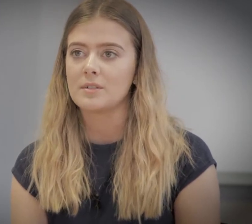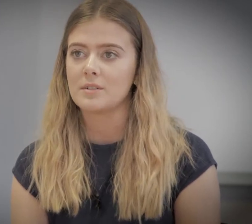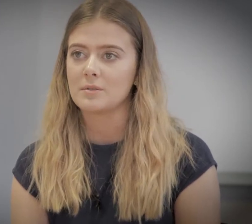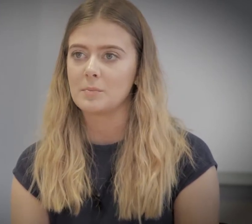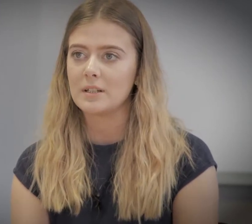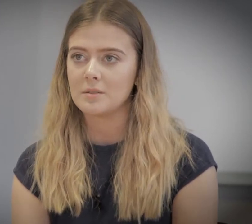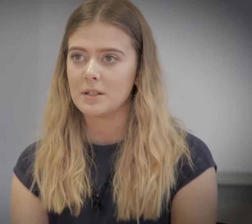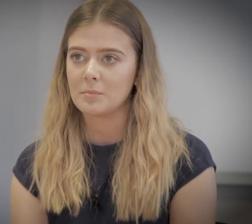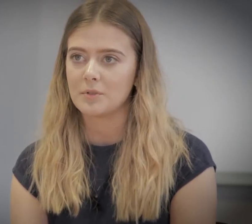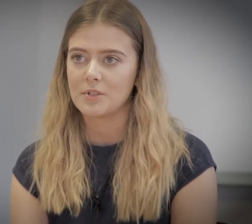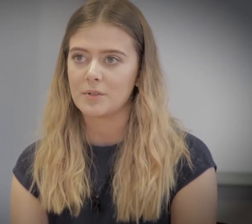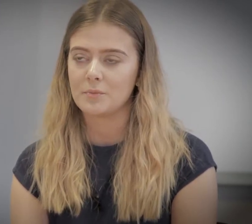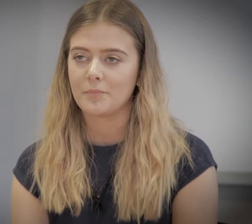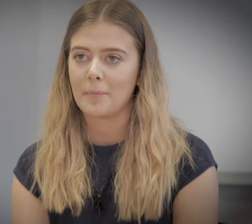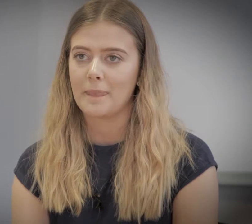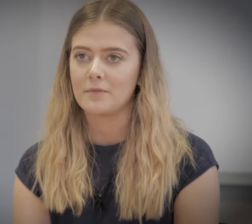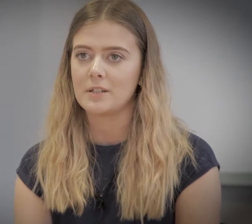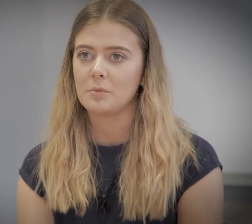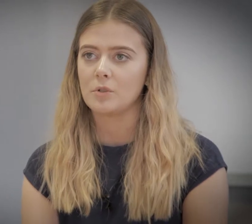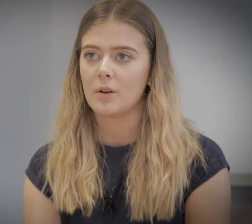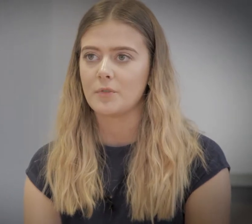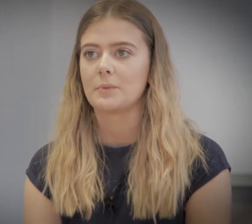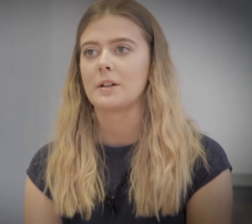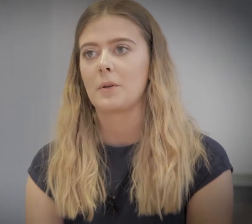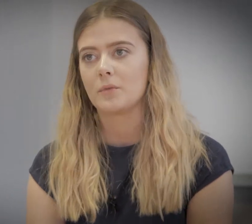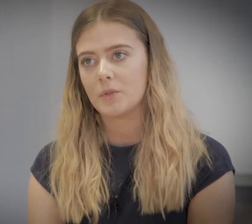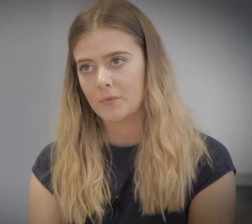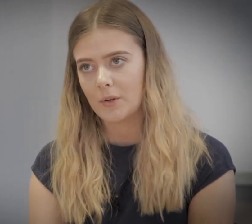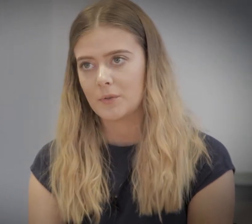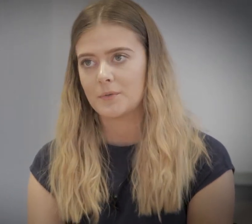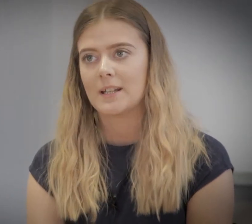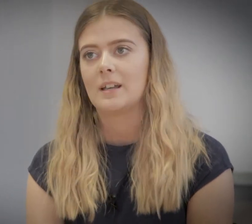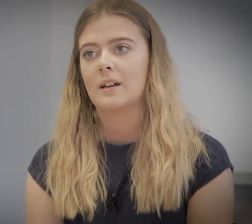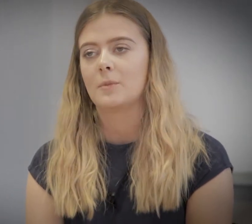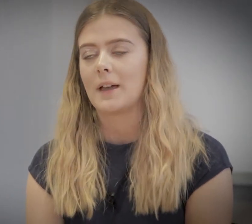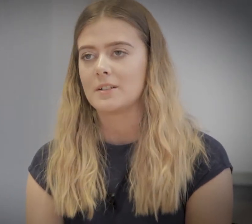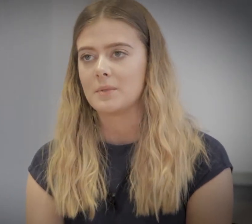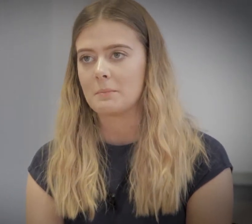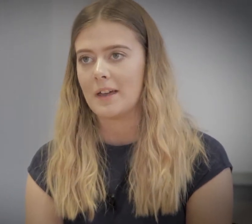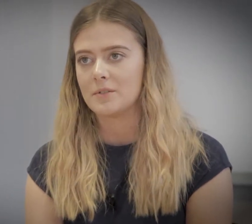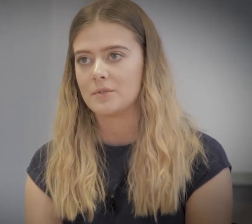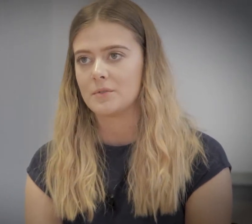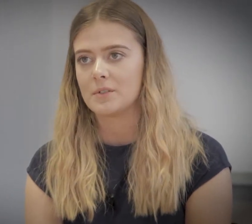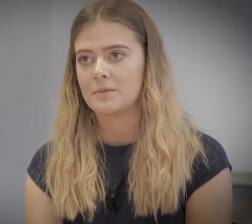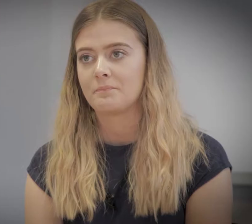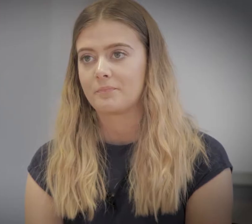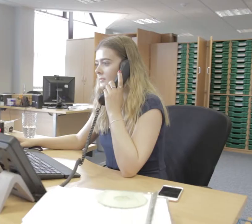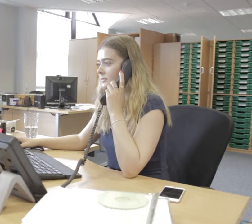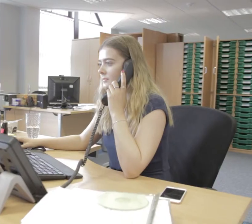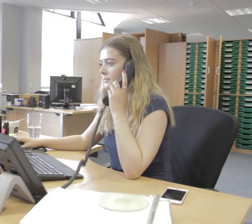speak to people so I feel more confident when I'm on the phone applying to emails I'd like to